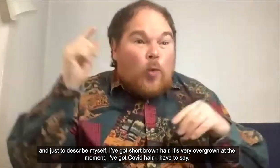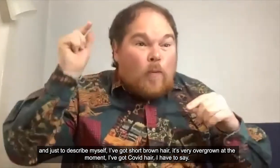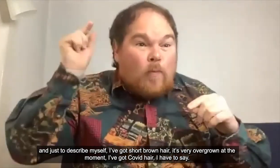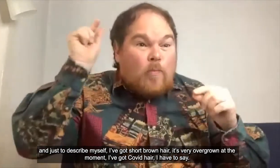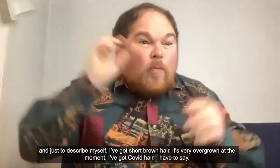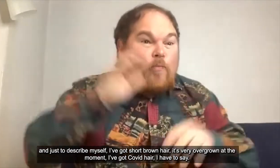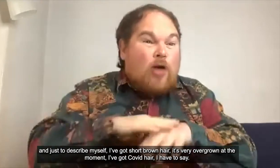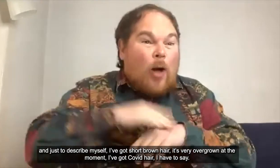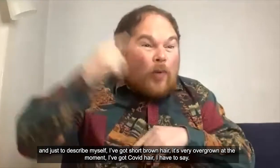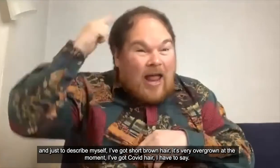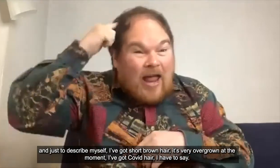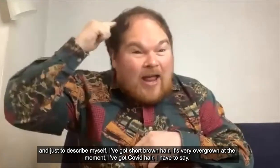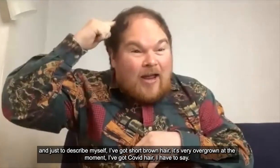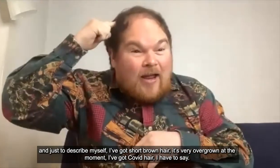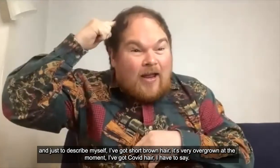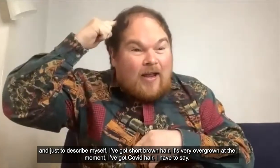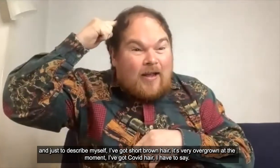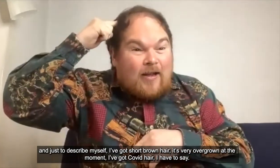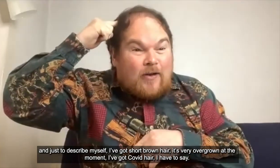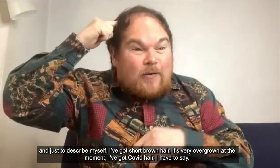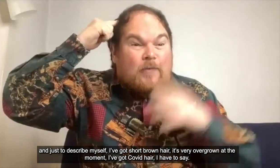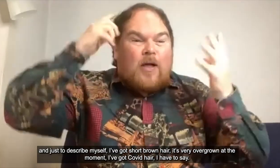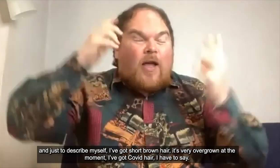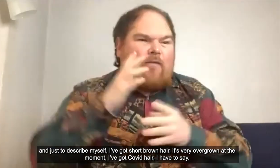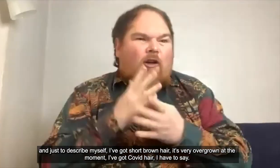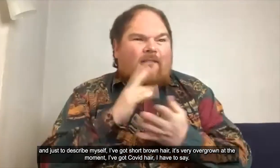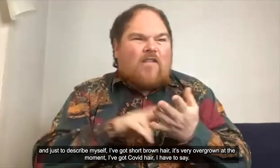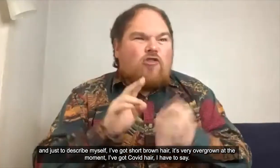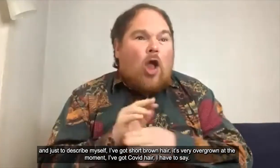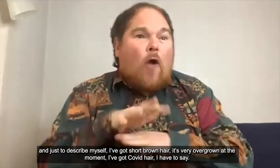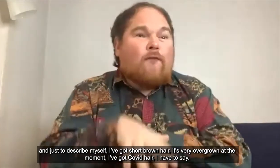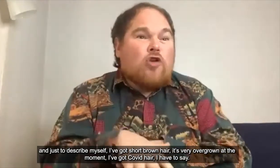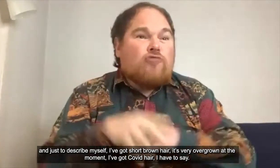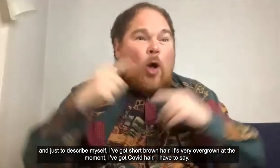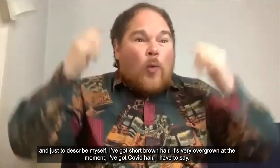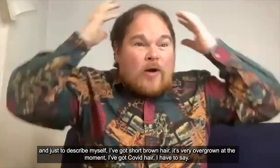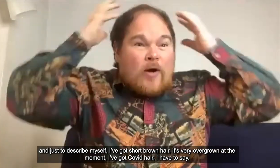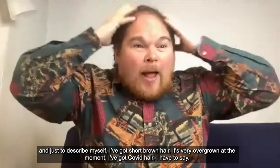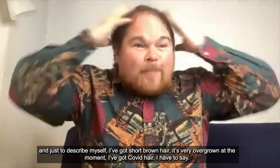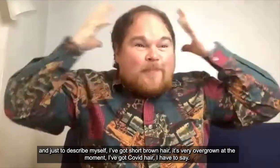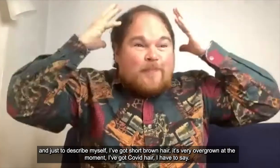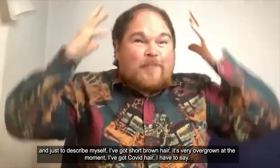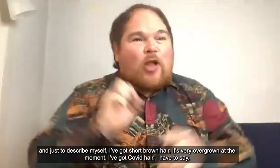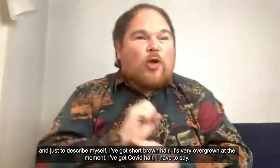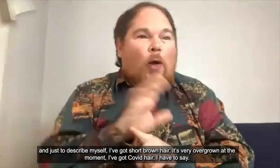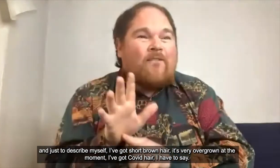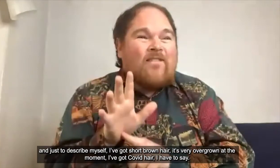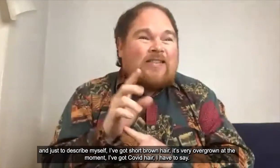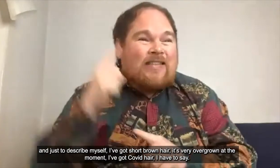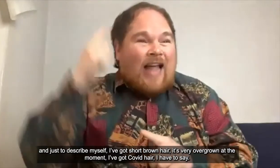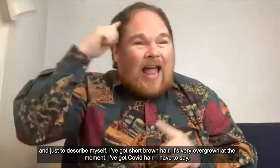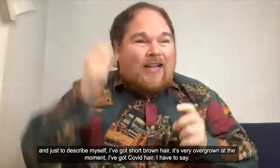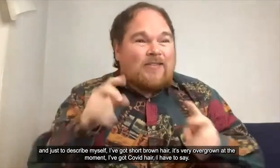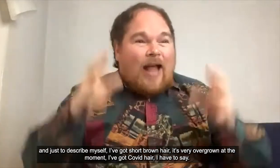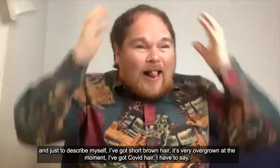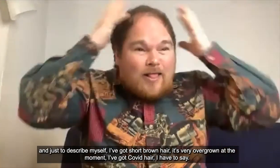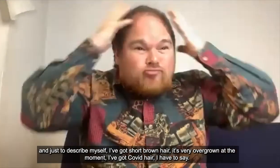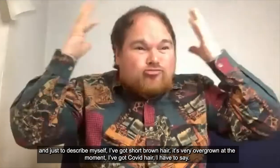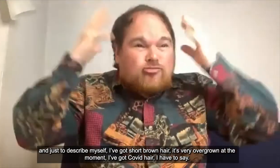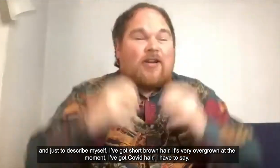and just to describe myself I've got short brown hair it's very overgrown at the moment because I've got covered hair